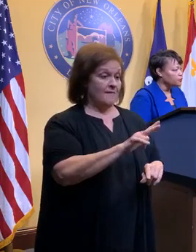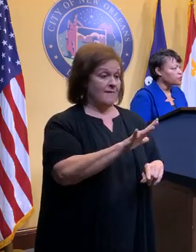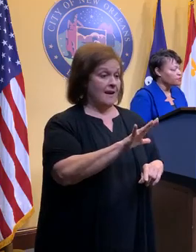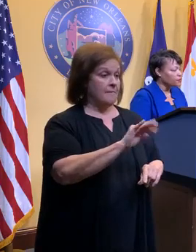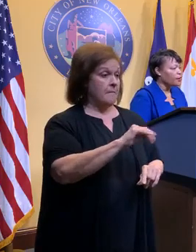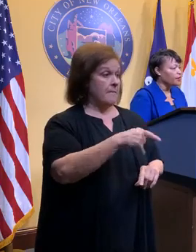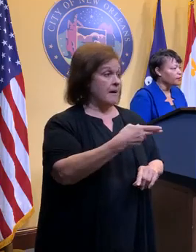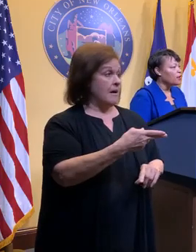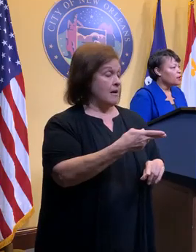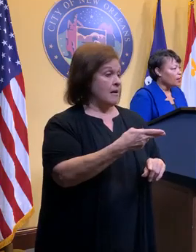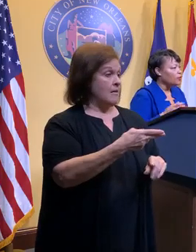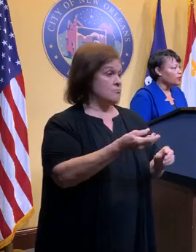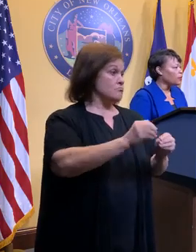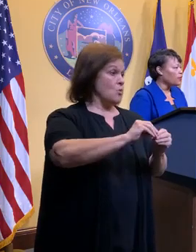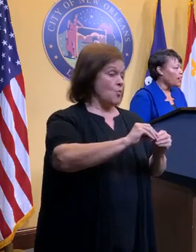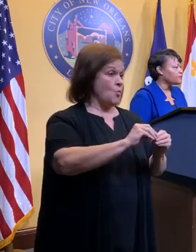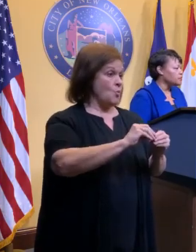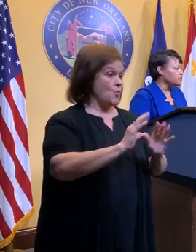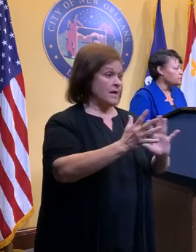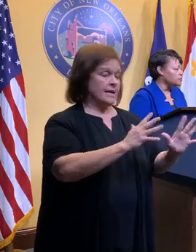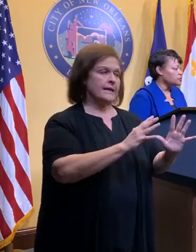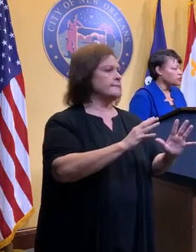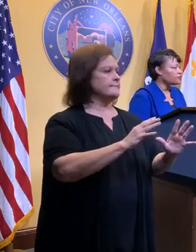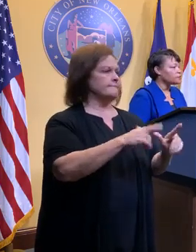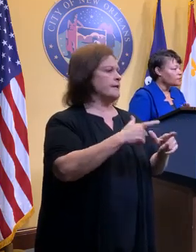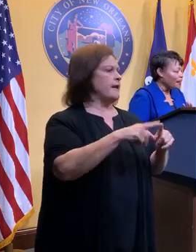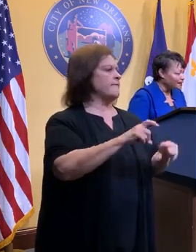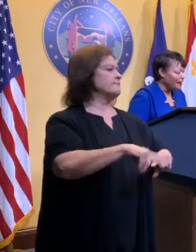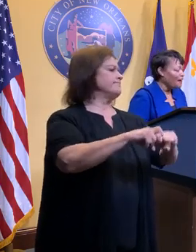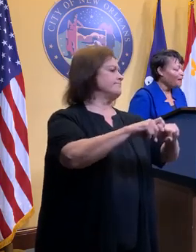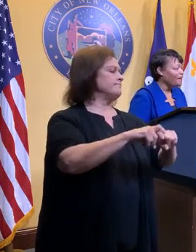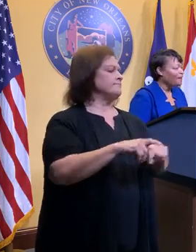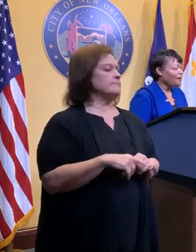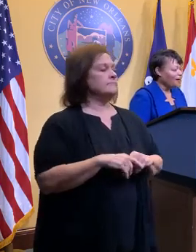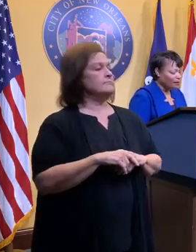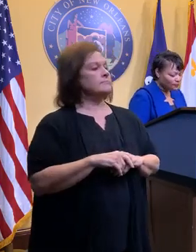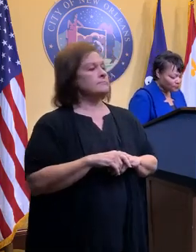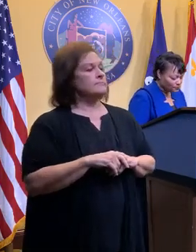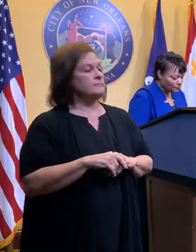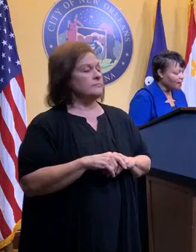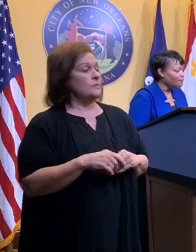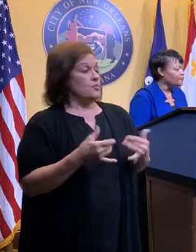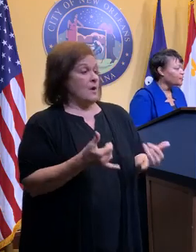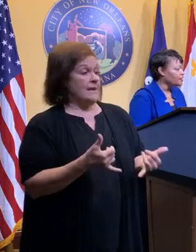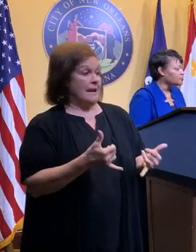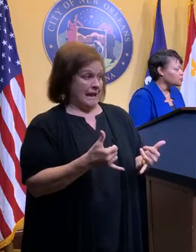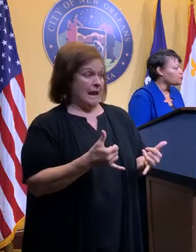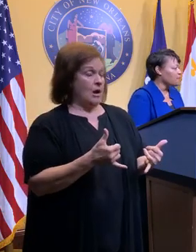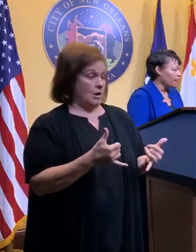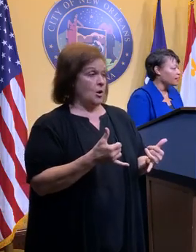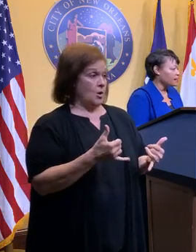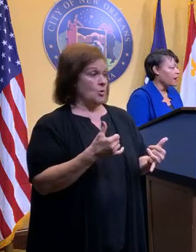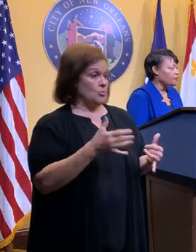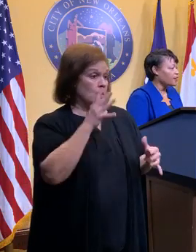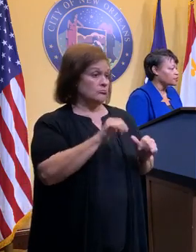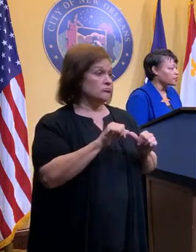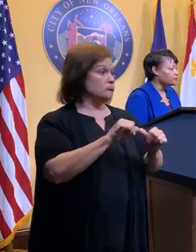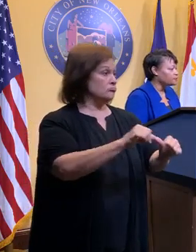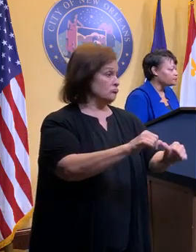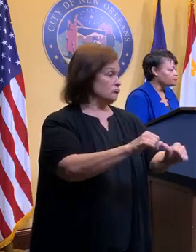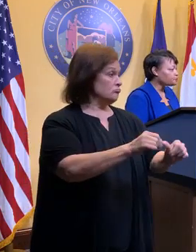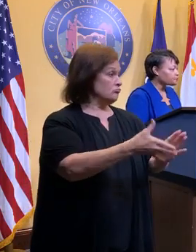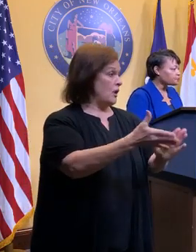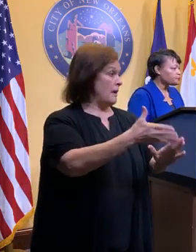per hour over in terms of wind, uh, we will have to decommission service. But right now, um, plan for it to remain in